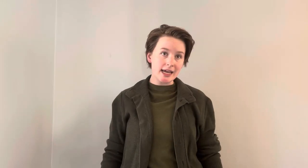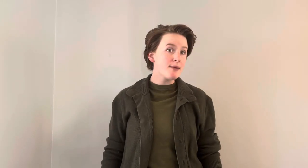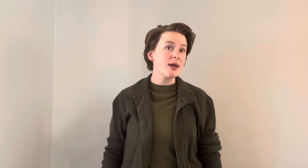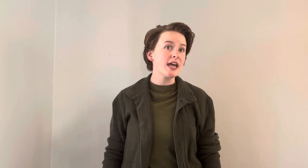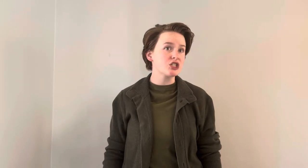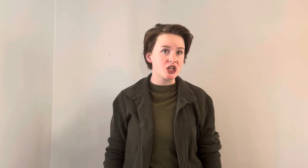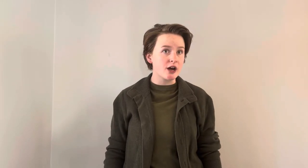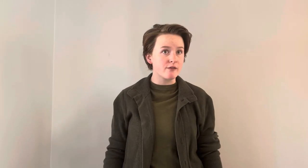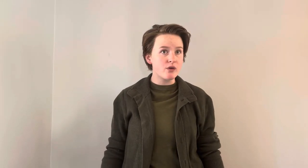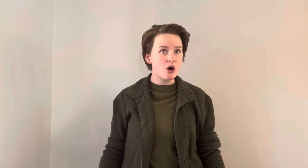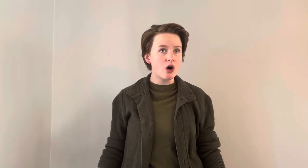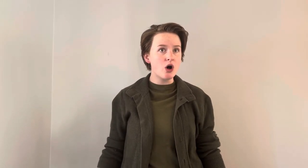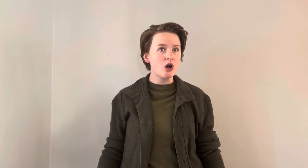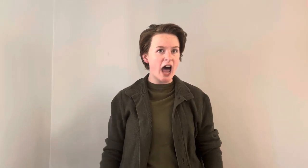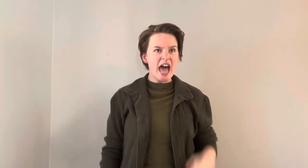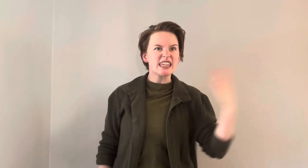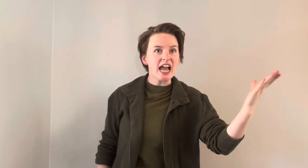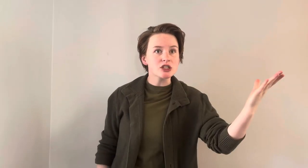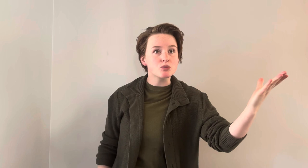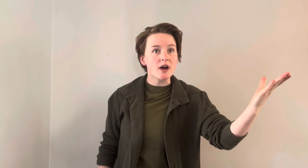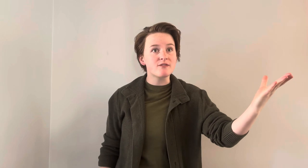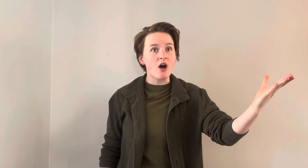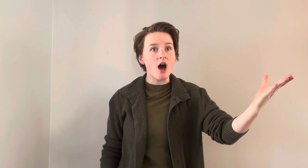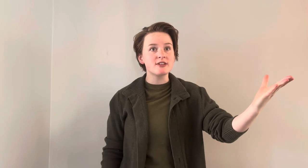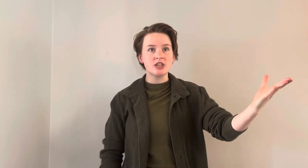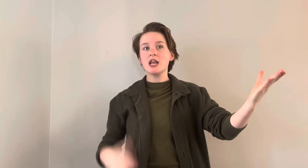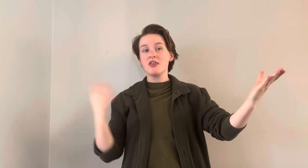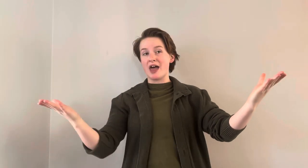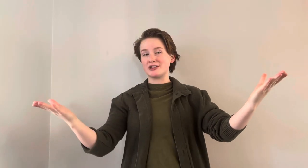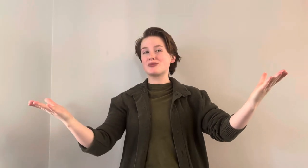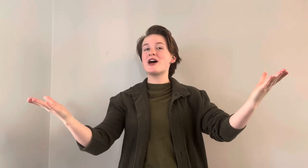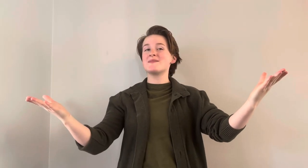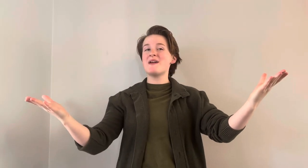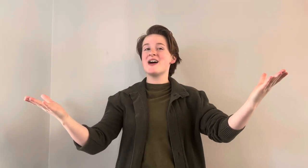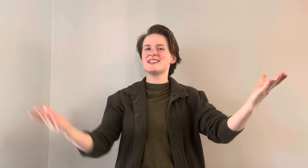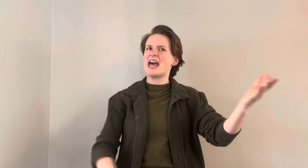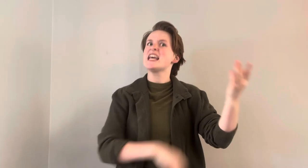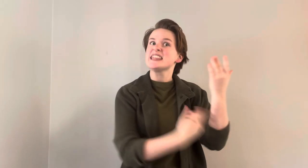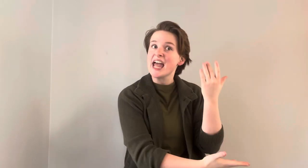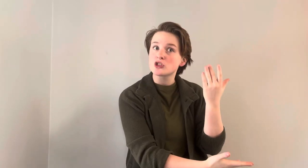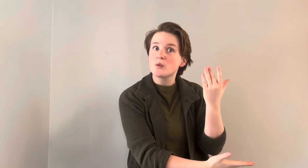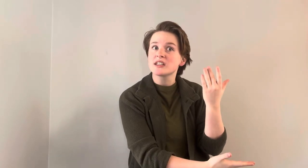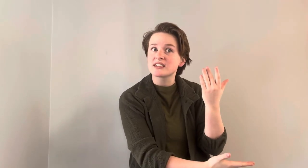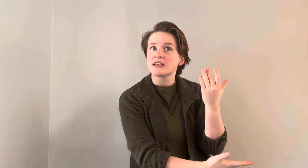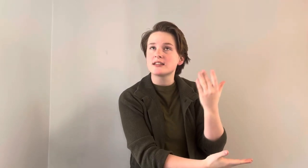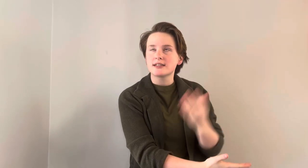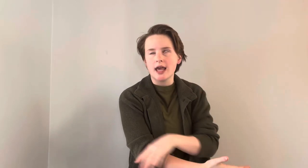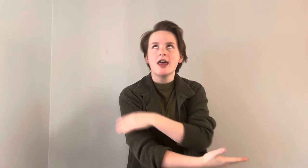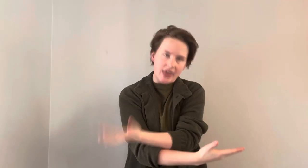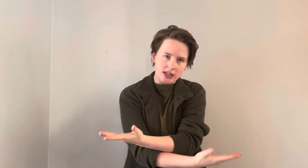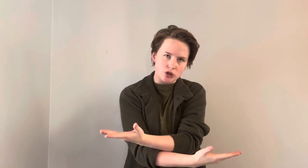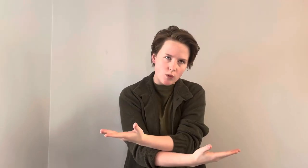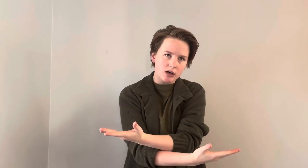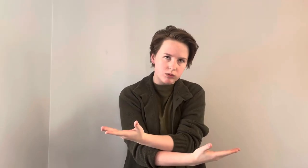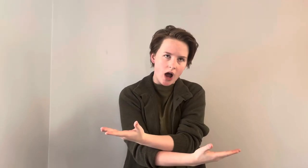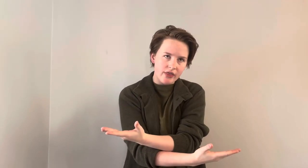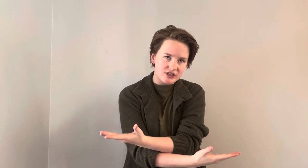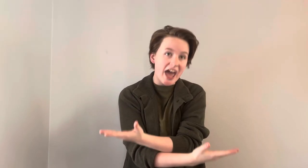be cheerful. That's what father said, that's what mother said, that's what sister said, that's what brother said.